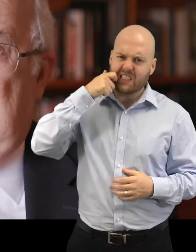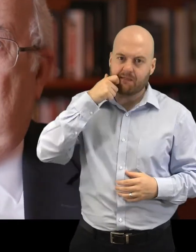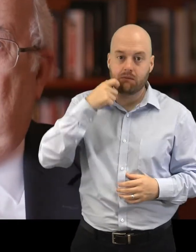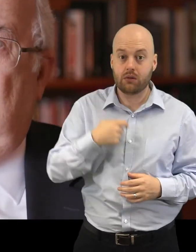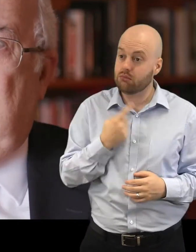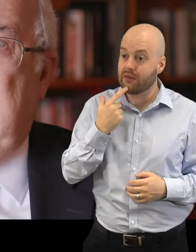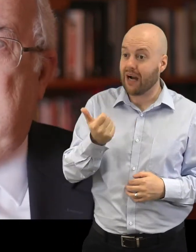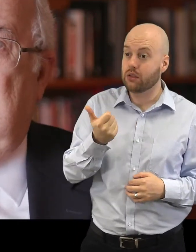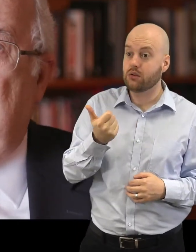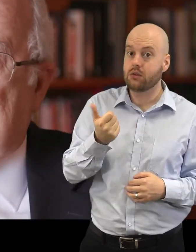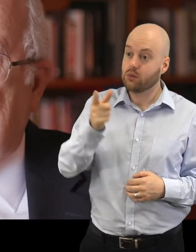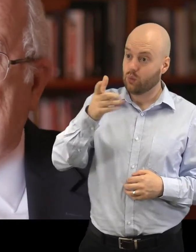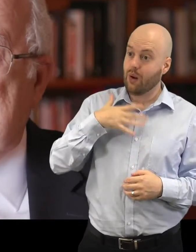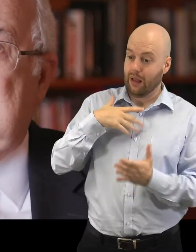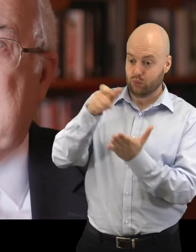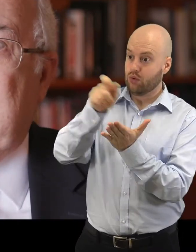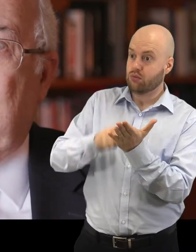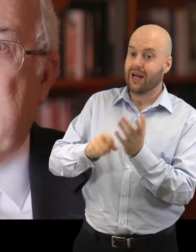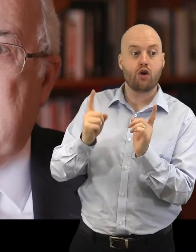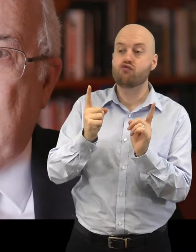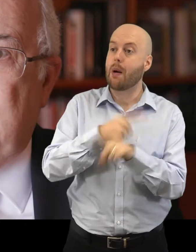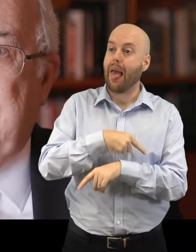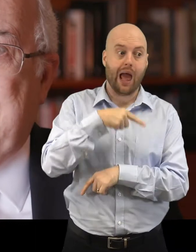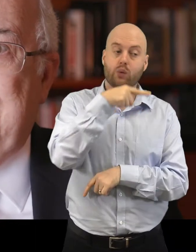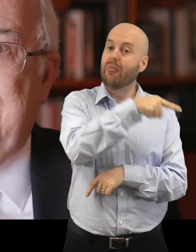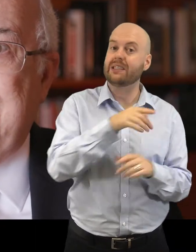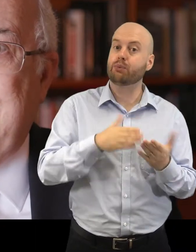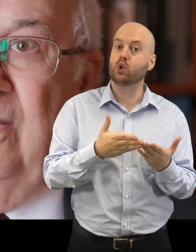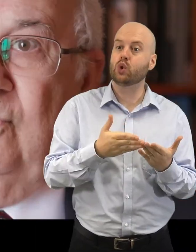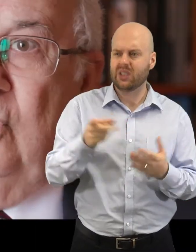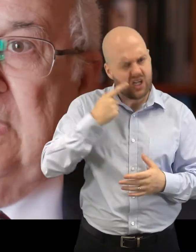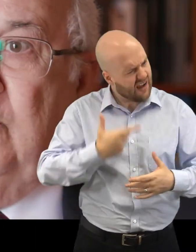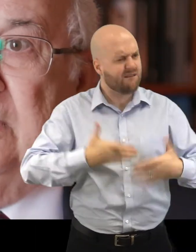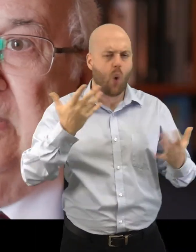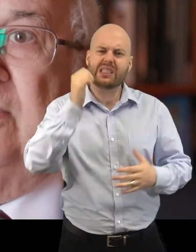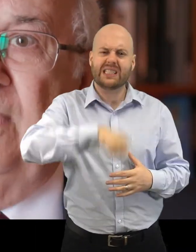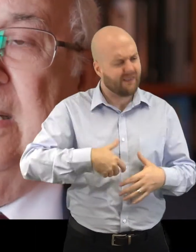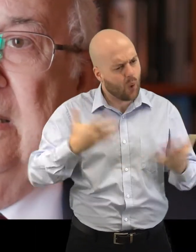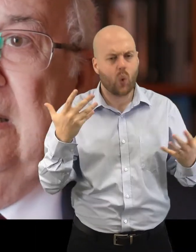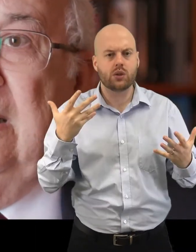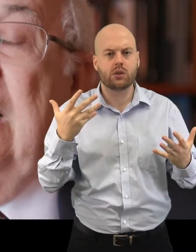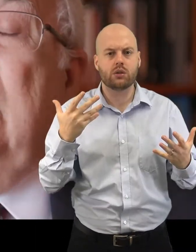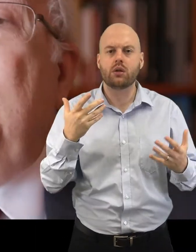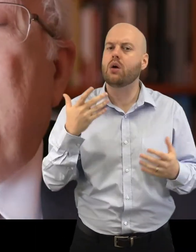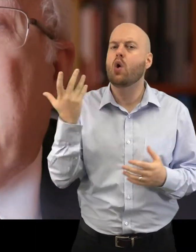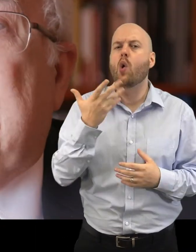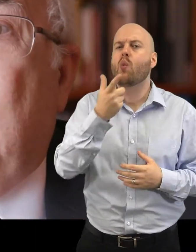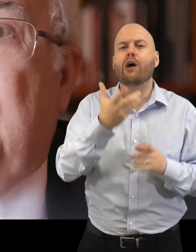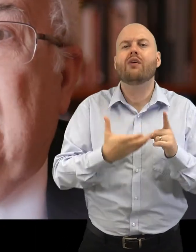like to write a rebuttal to Mr. Rushdie? And he said, of course I would. I said, fine. And where would you find a copy